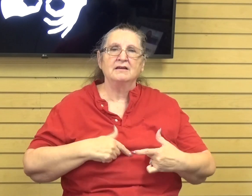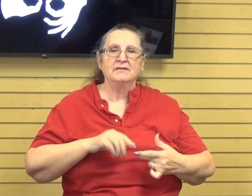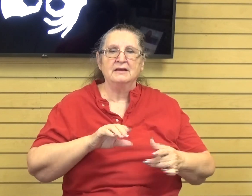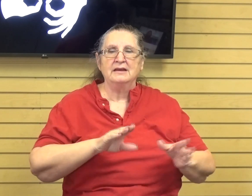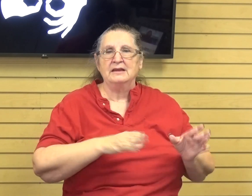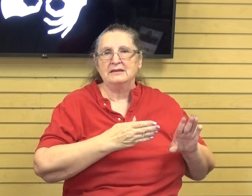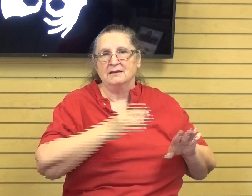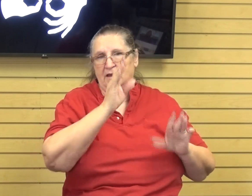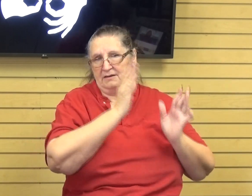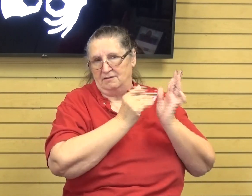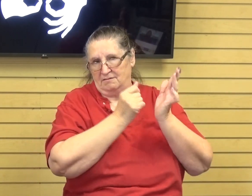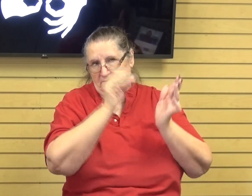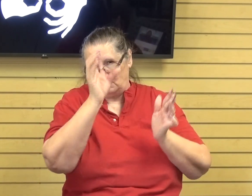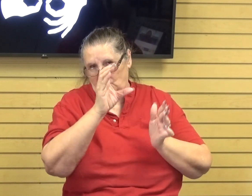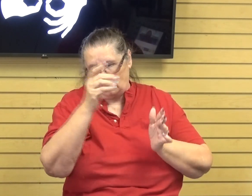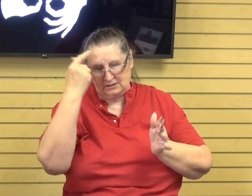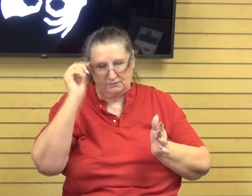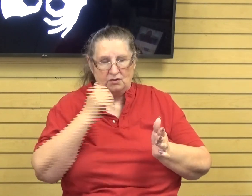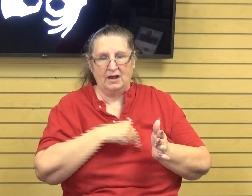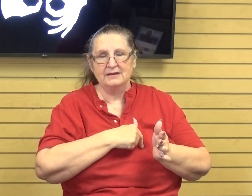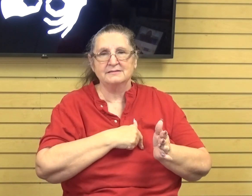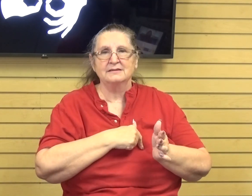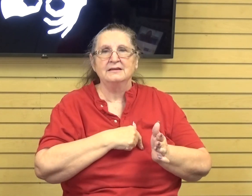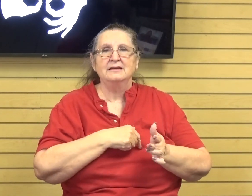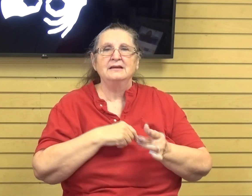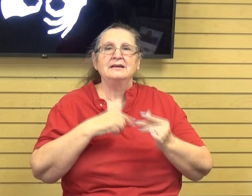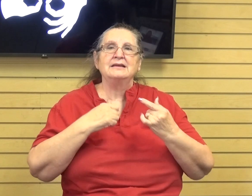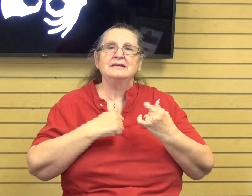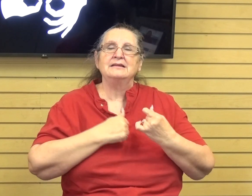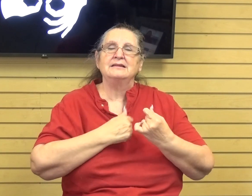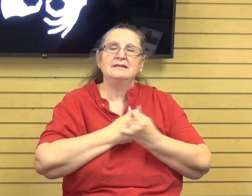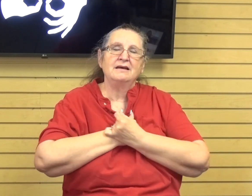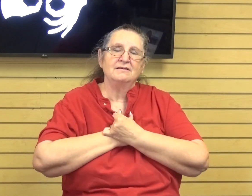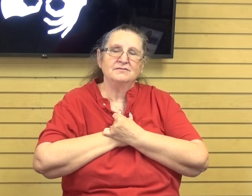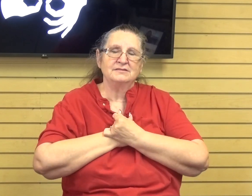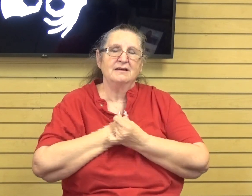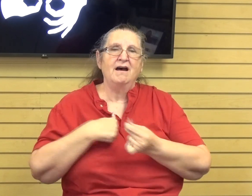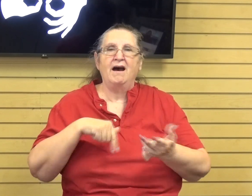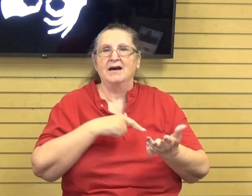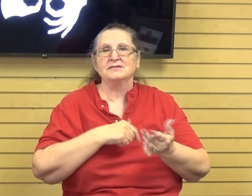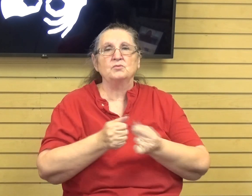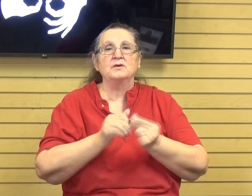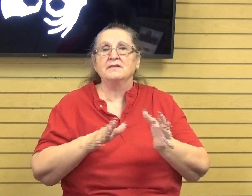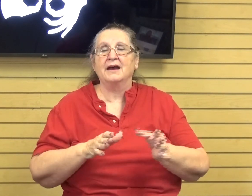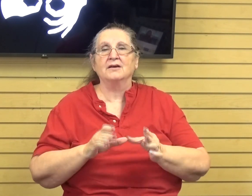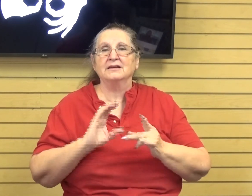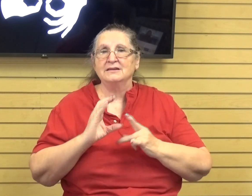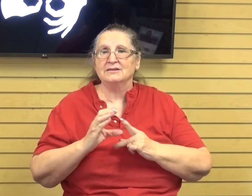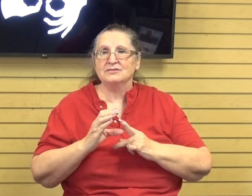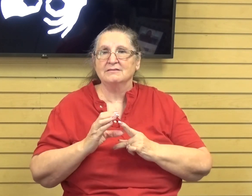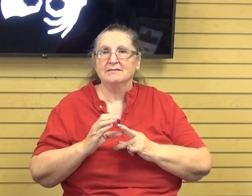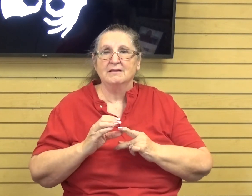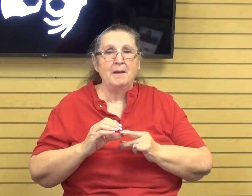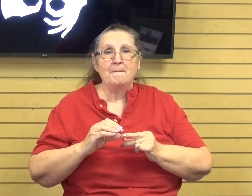forgiving. He is loving. He loves us unconditionally. And so what better way to thank Him than praising Him and worshiping Him, right?